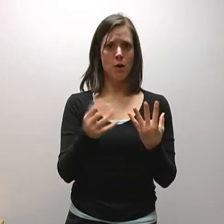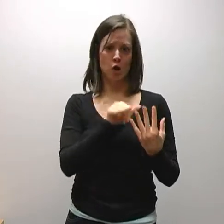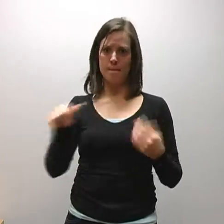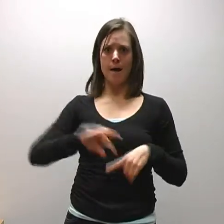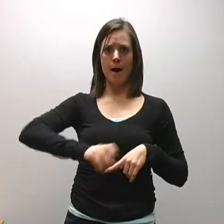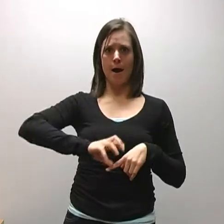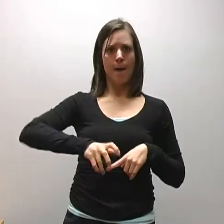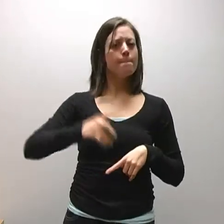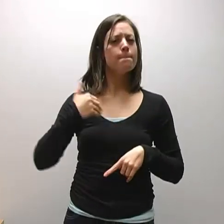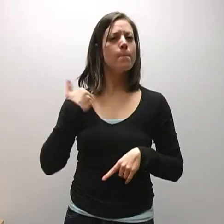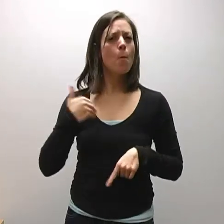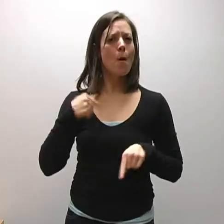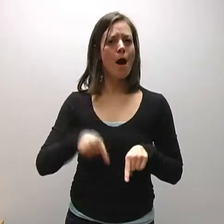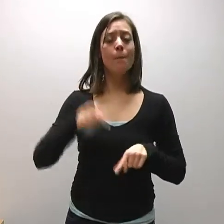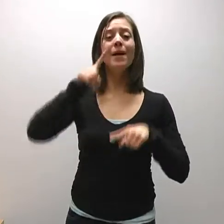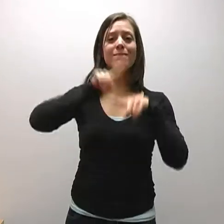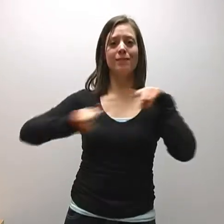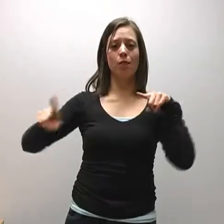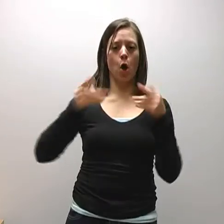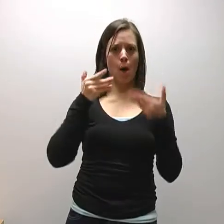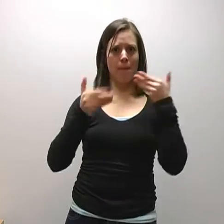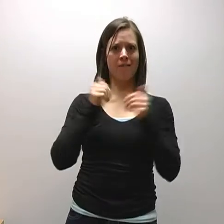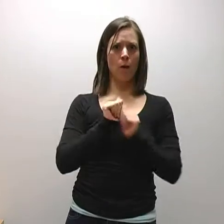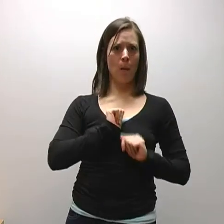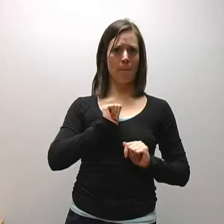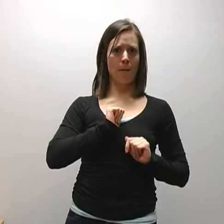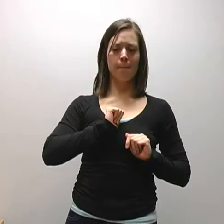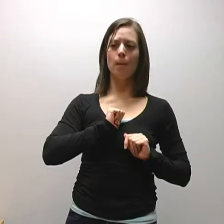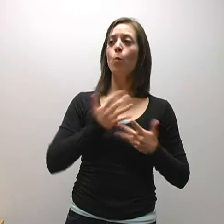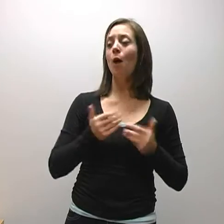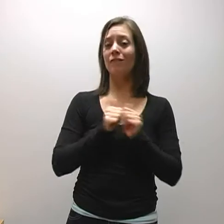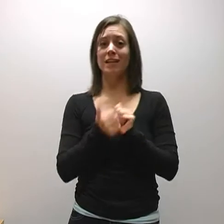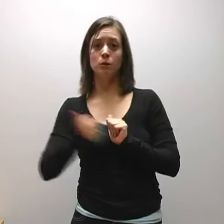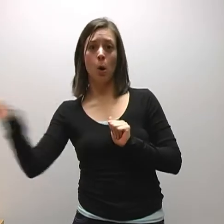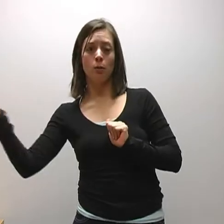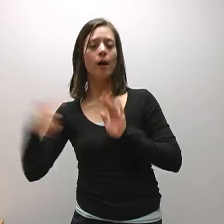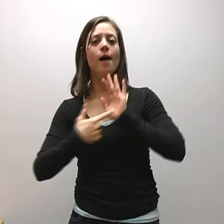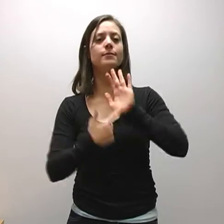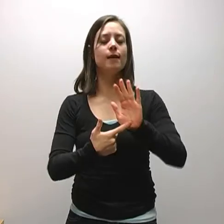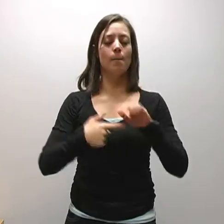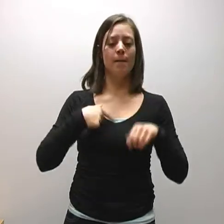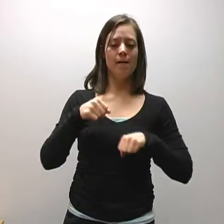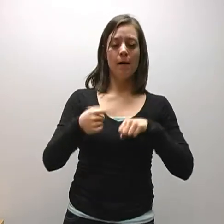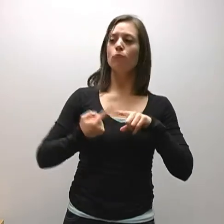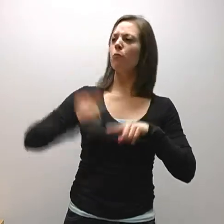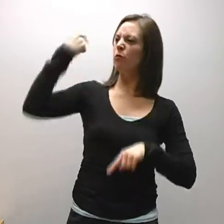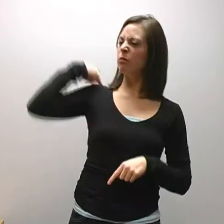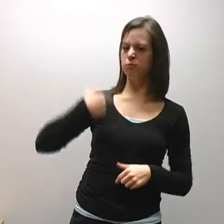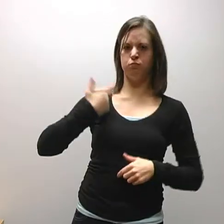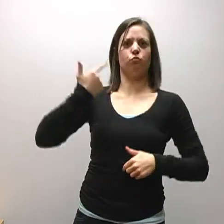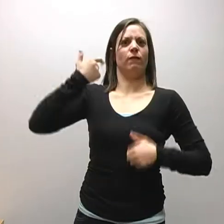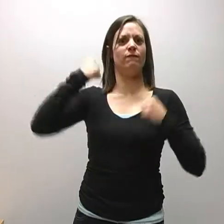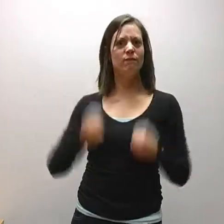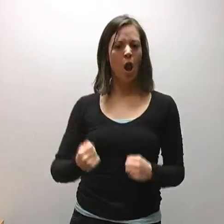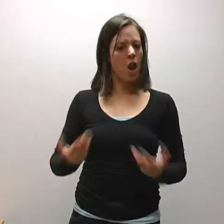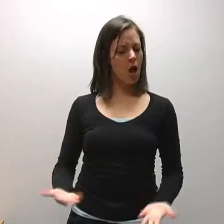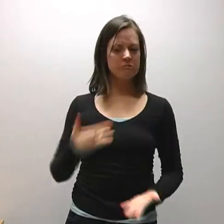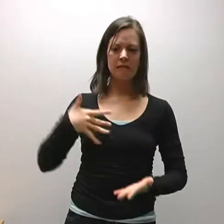to speak myself, and then we'll be with